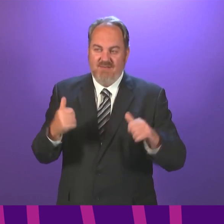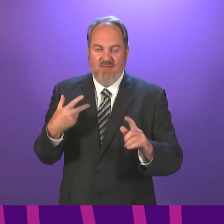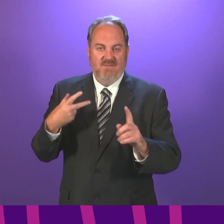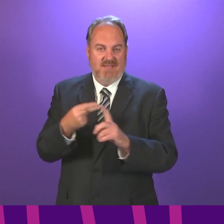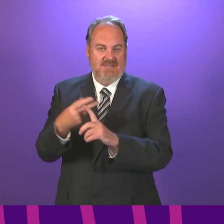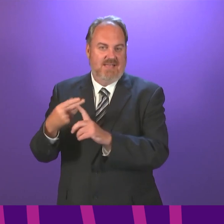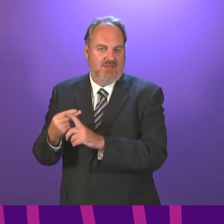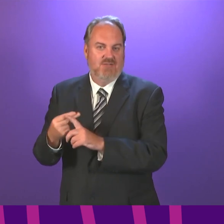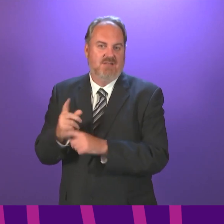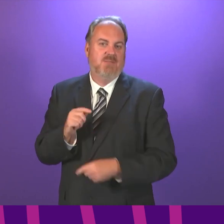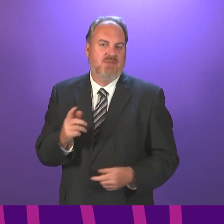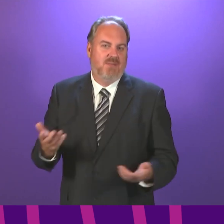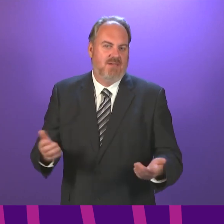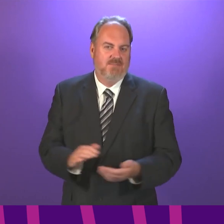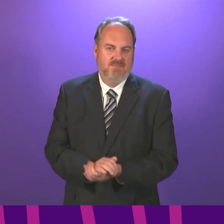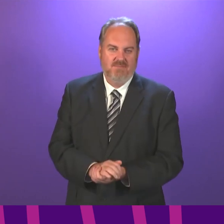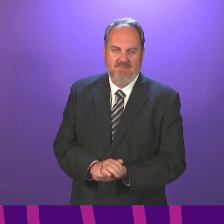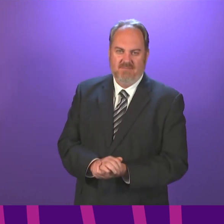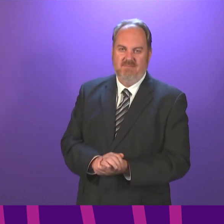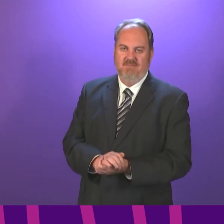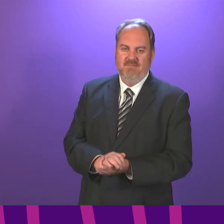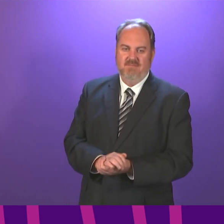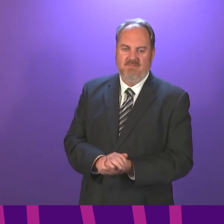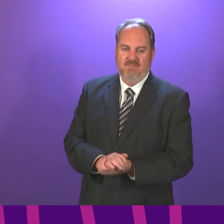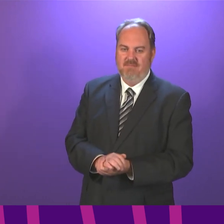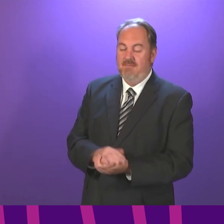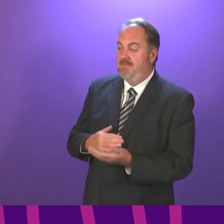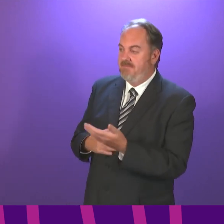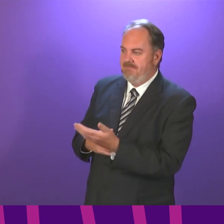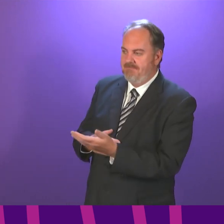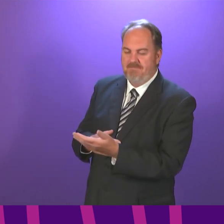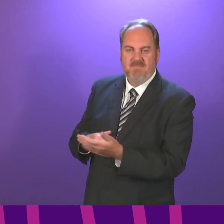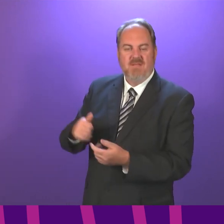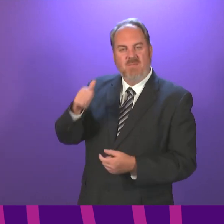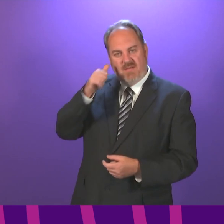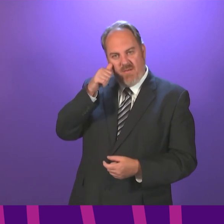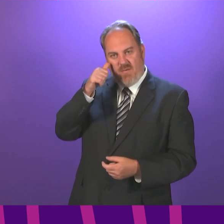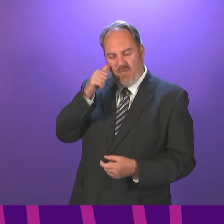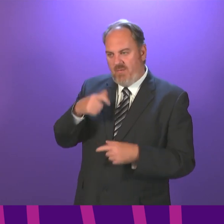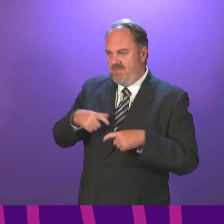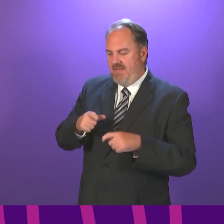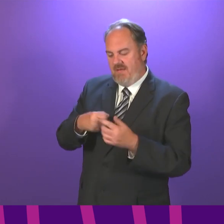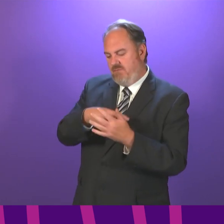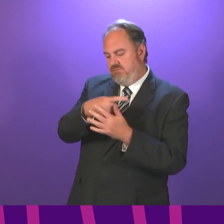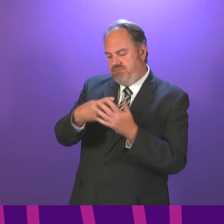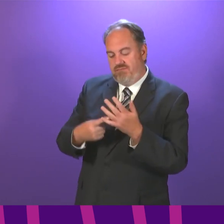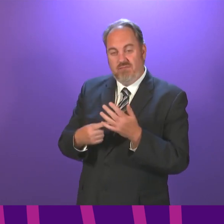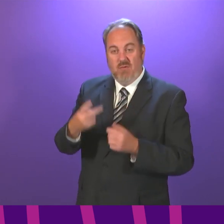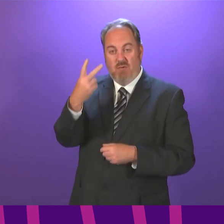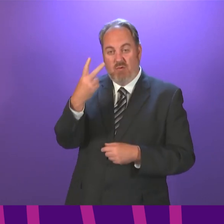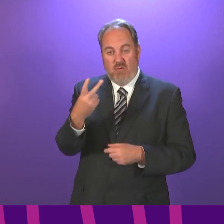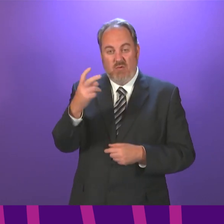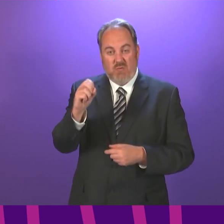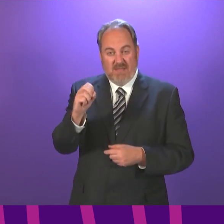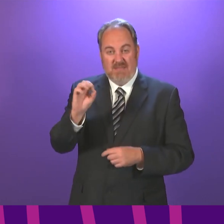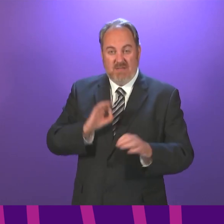possible to do. Paul O'Cain, such is the interest in this important statement that there are still more than 20 members keen